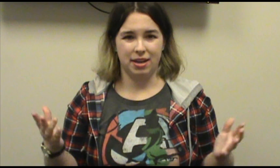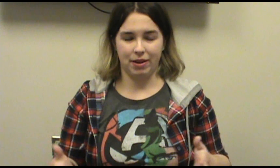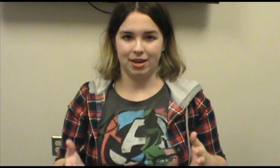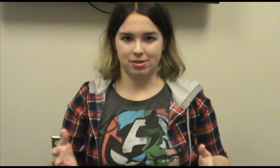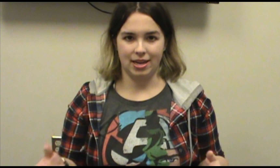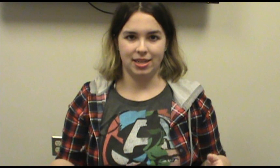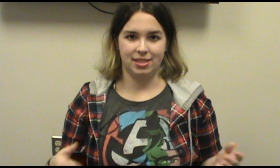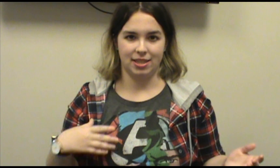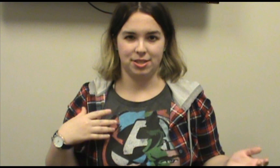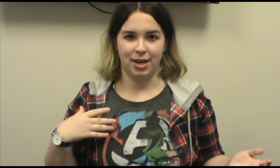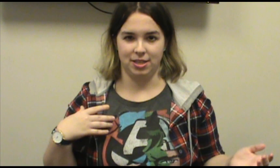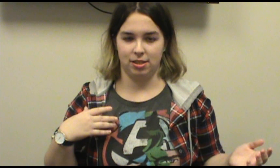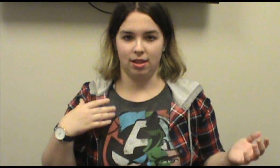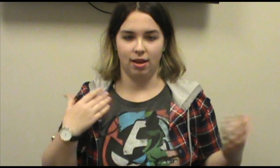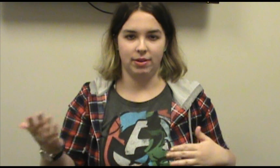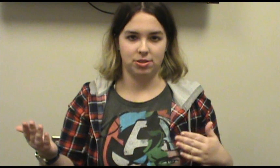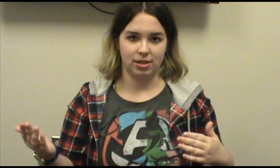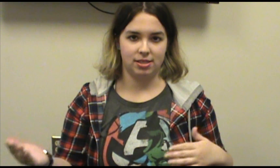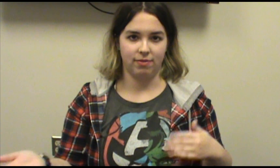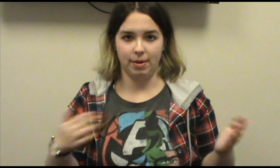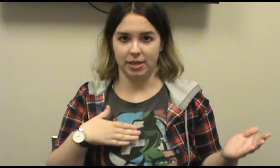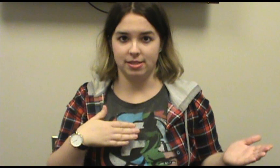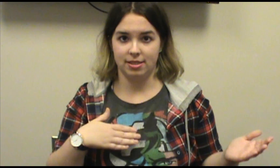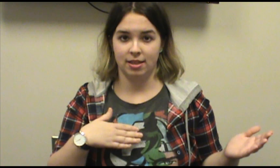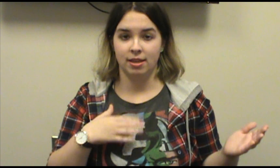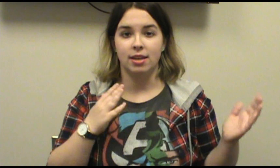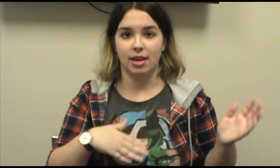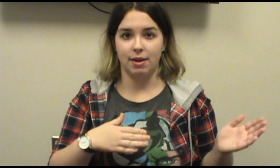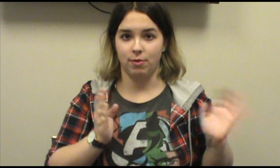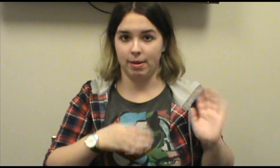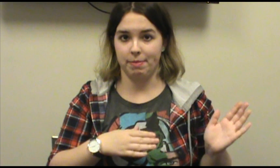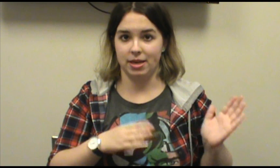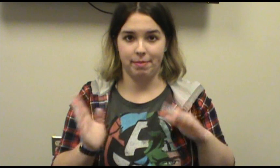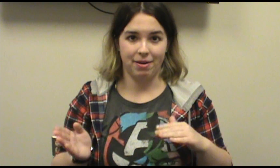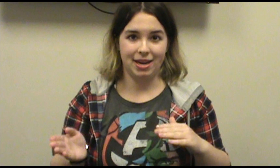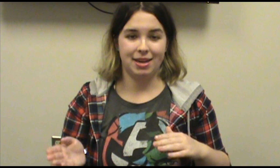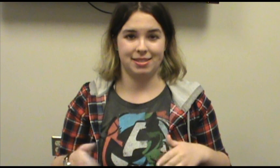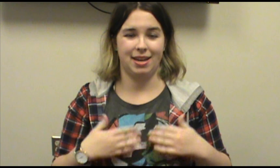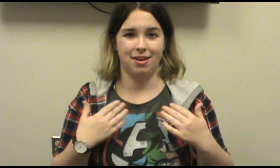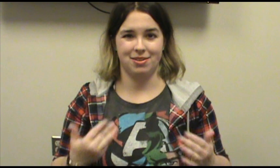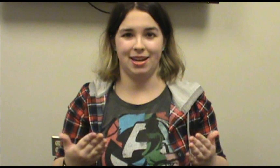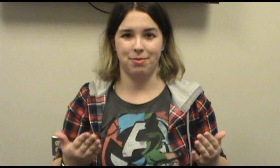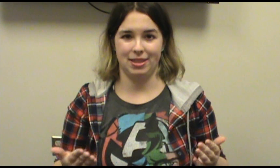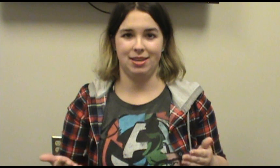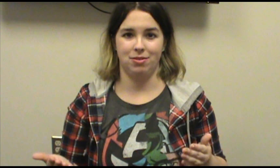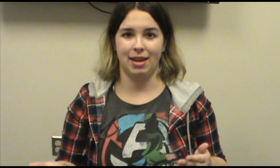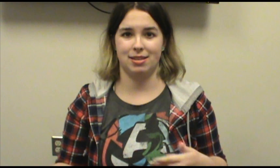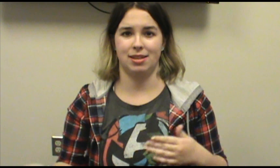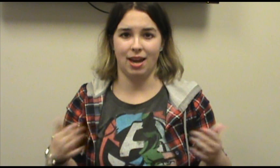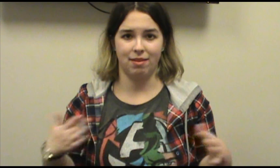of can understand is that they changed the love interest of Emma's name from Emma to Mary. Because I can understand why they do that, because it kind of